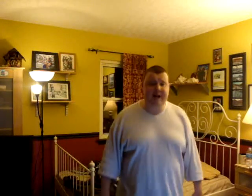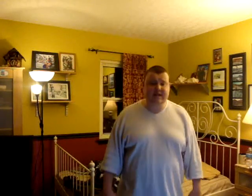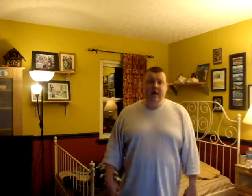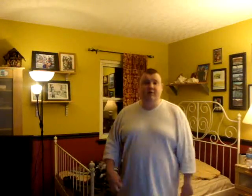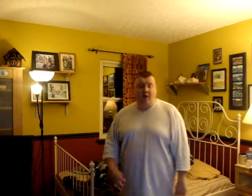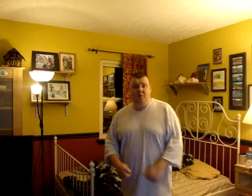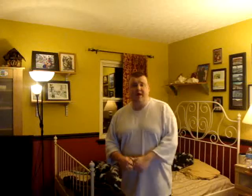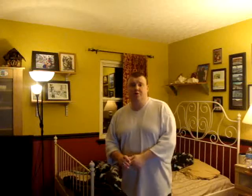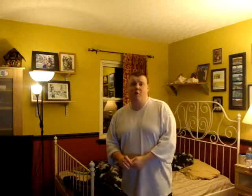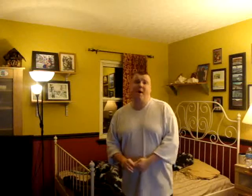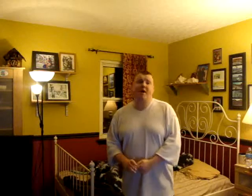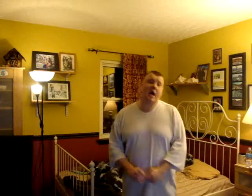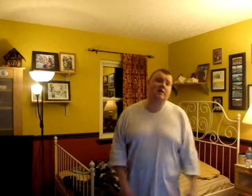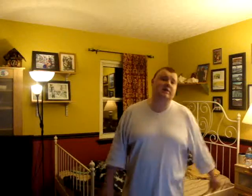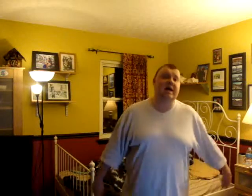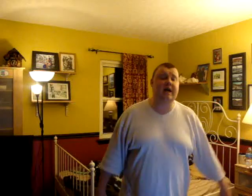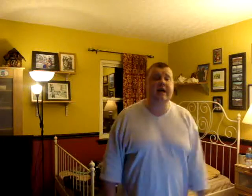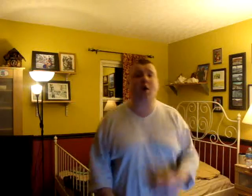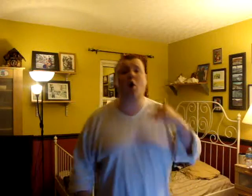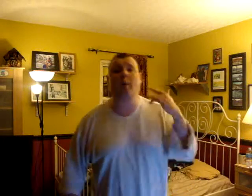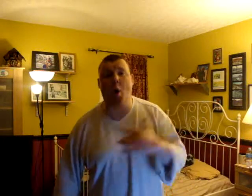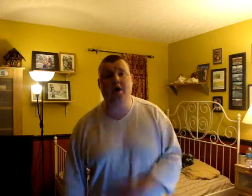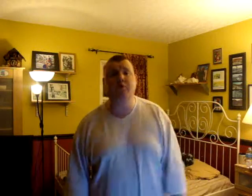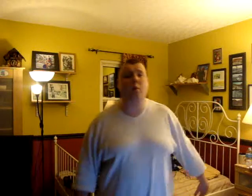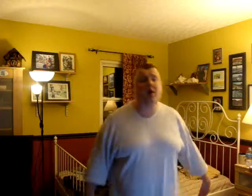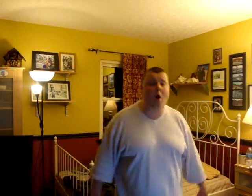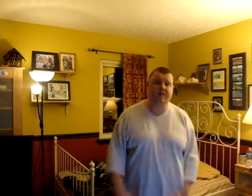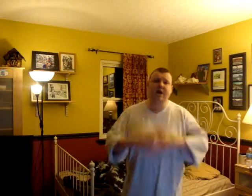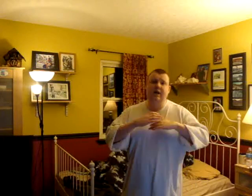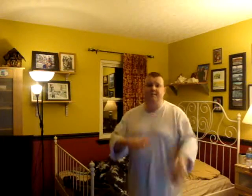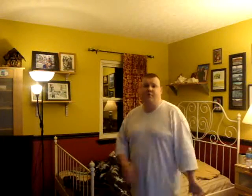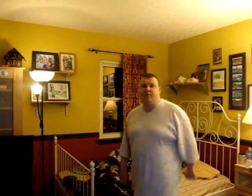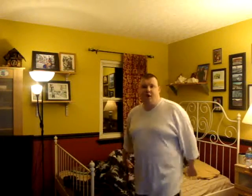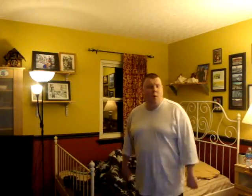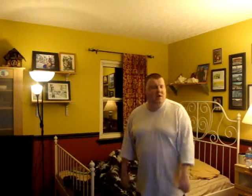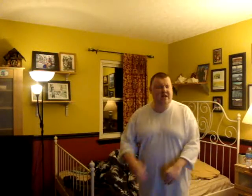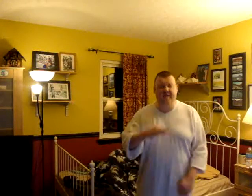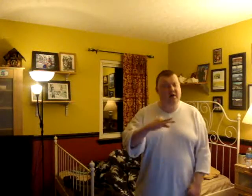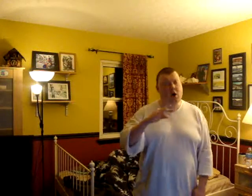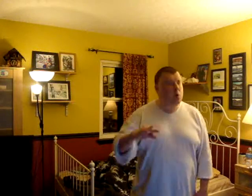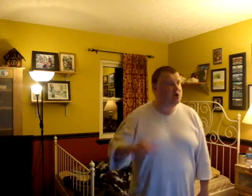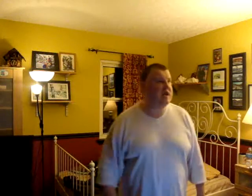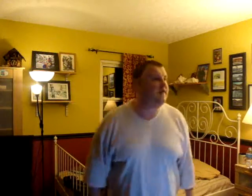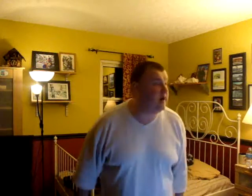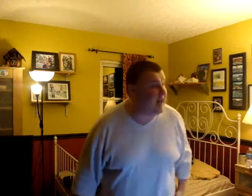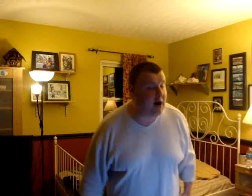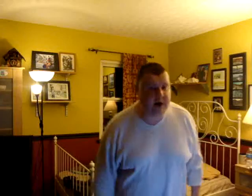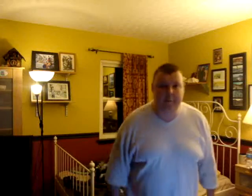that he runs with that true rebellion, unslide. Yeah, as a homeboy, you know he always keeps it real. And when she never, we should never have doubted him.